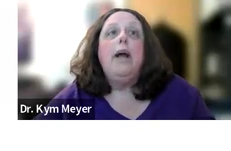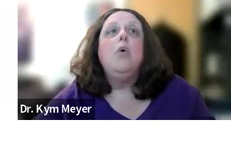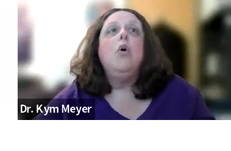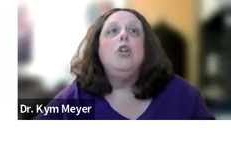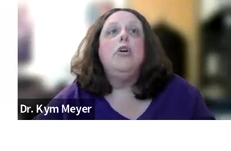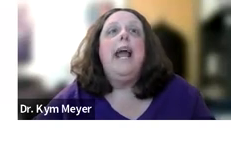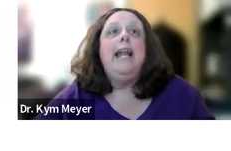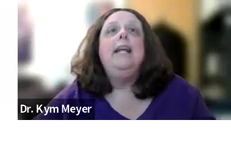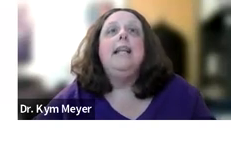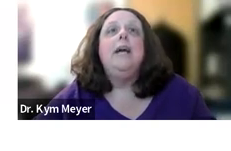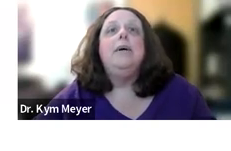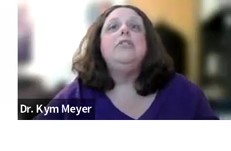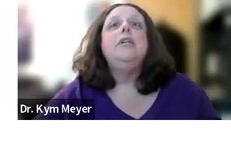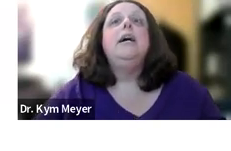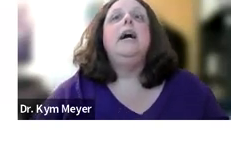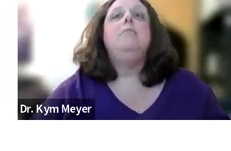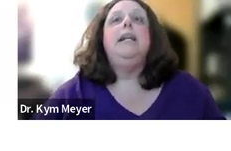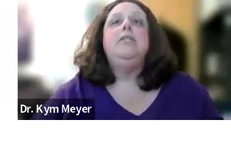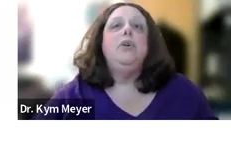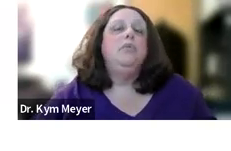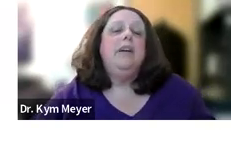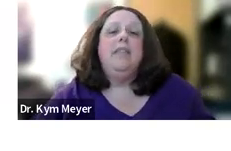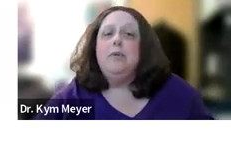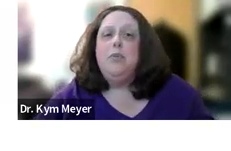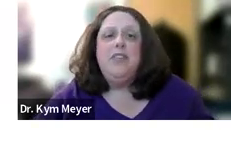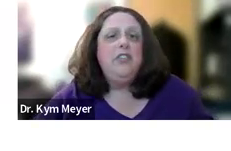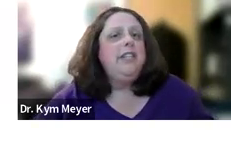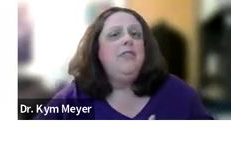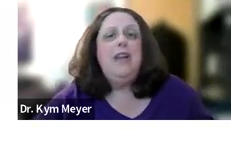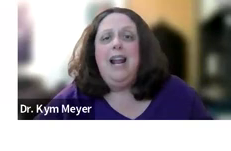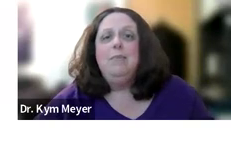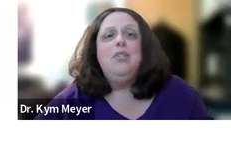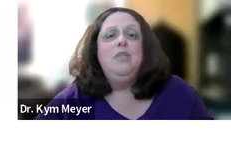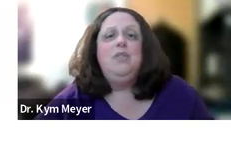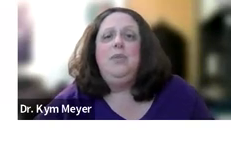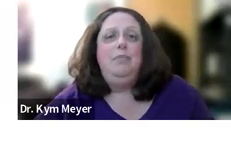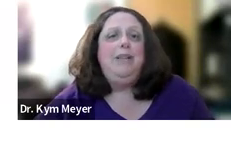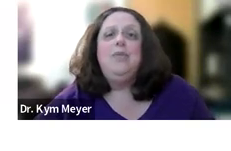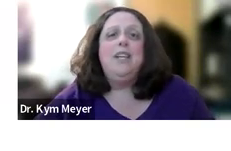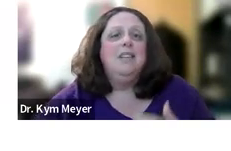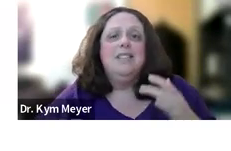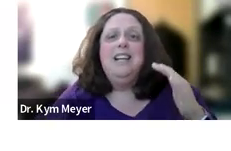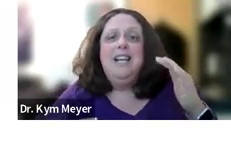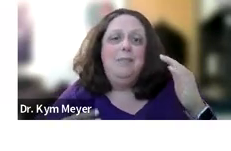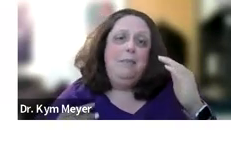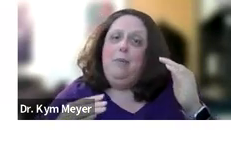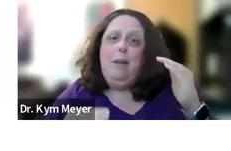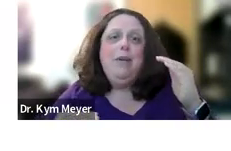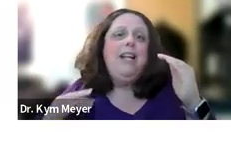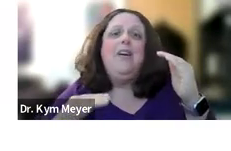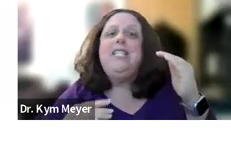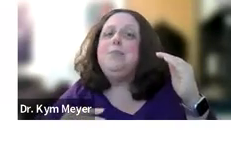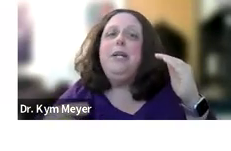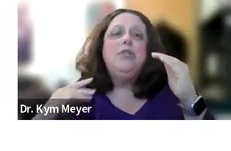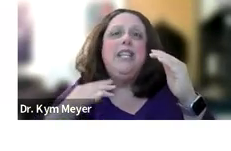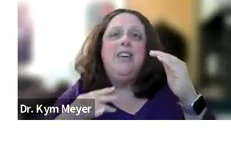acquire or learn any language. Um, and so their language proficiency, they're not able to, to meet those skills, you know, or maybe